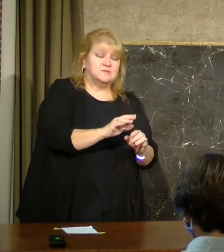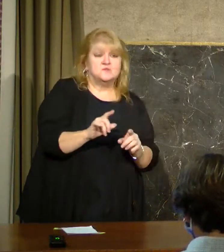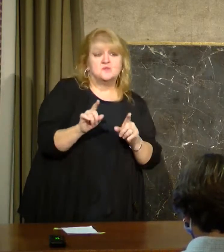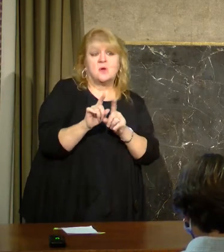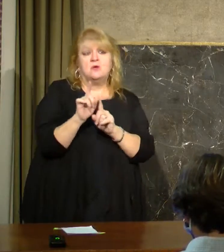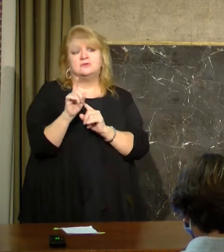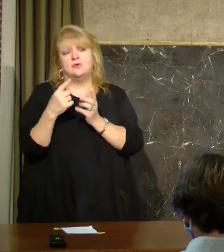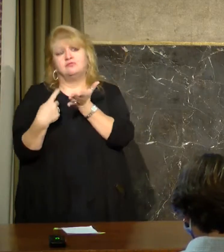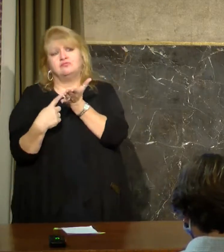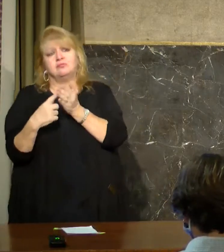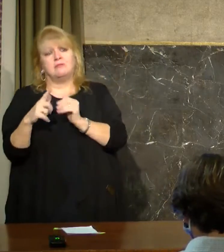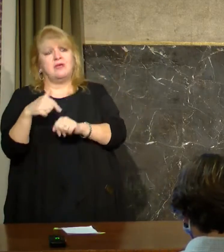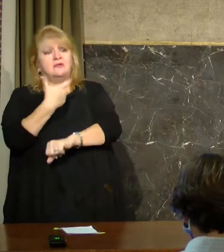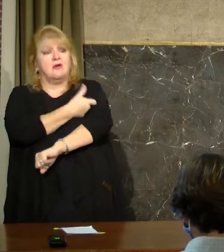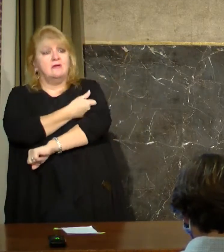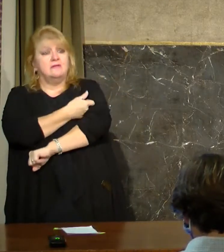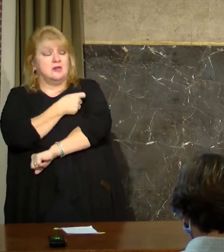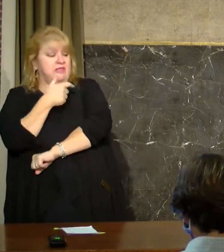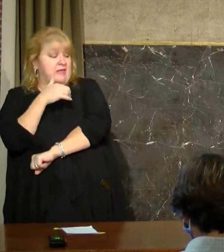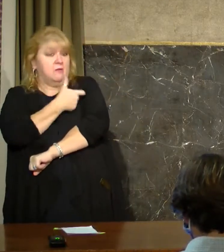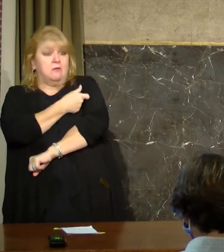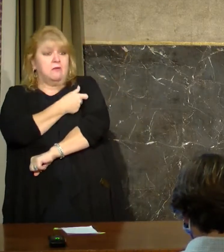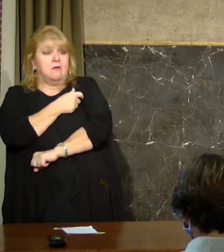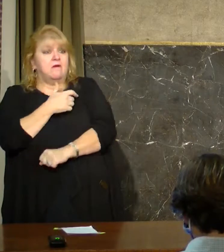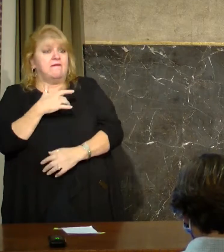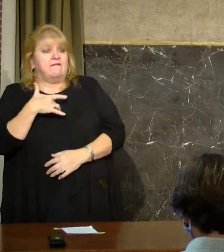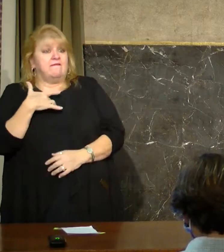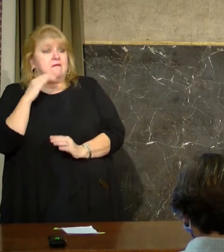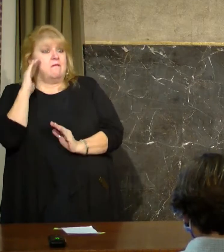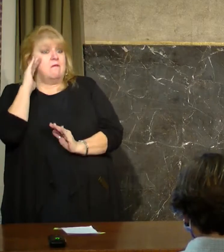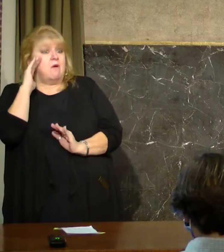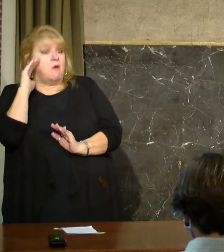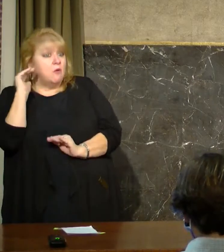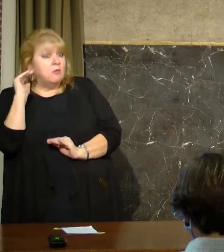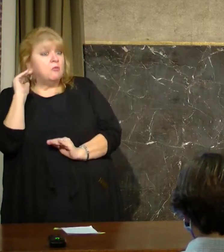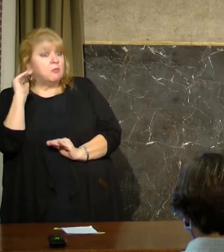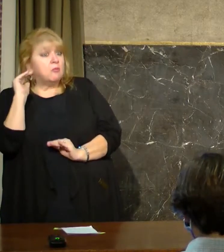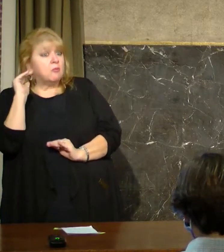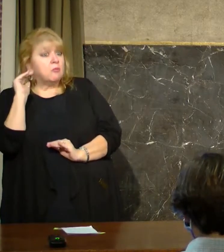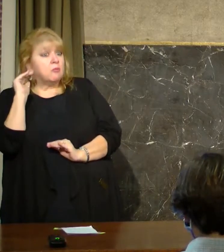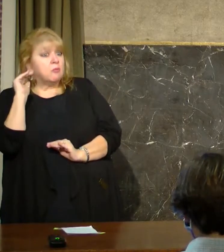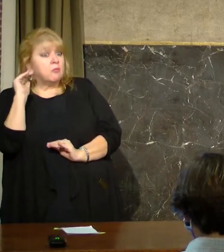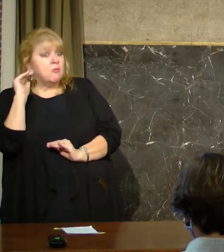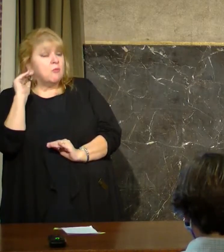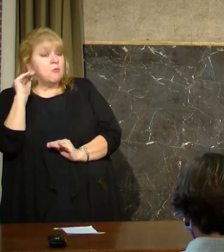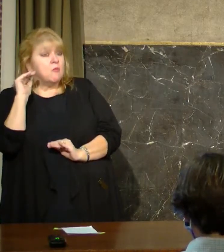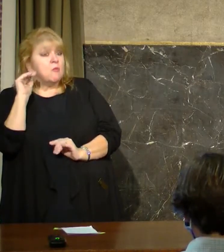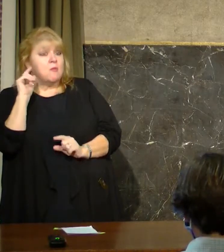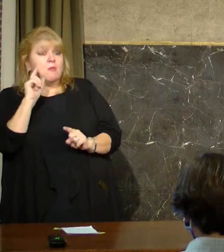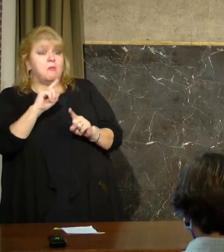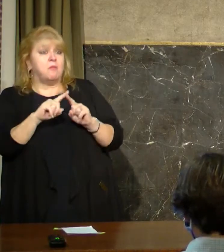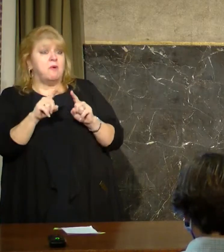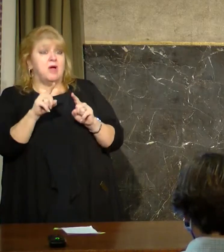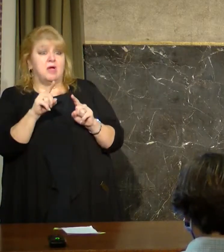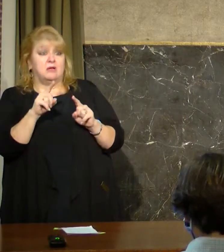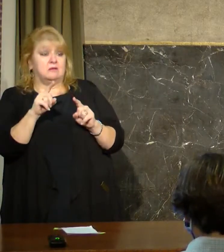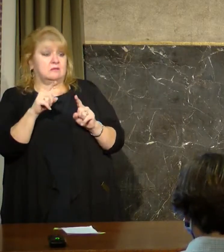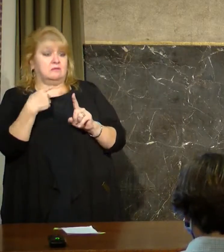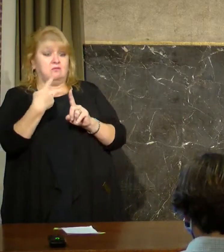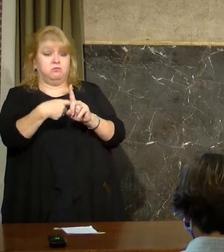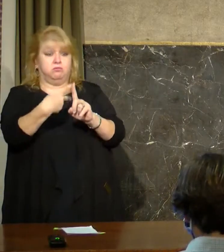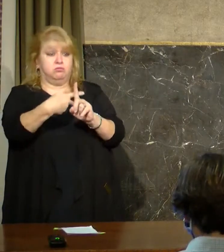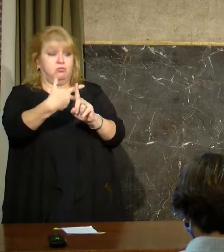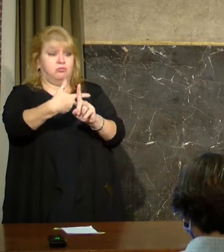inspire in all of us a sense of hope. But we should also be realistic about that. We are months away from having enough vaccine administered